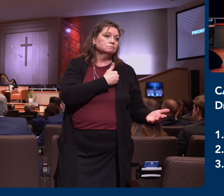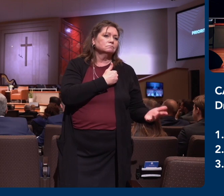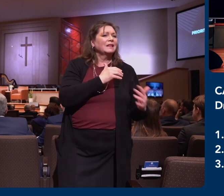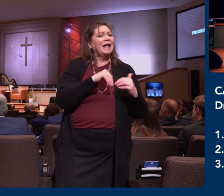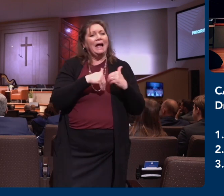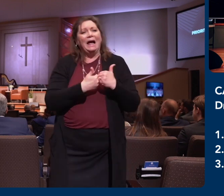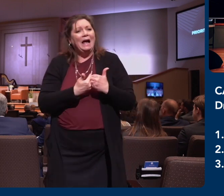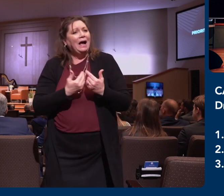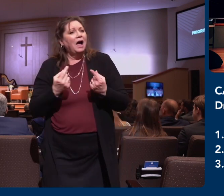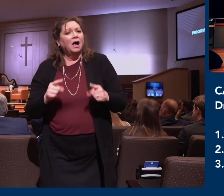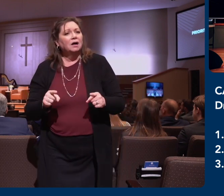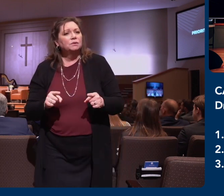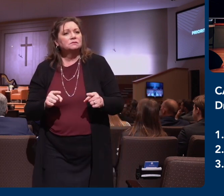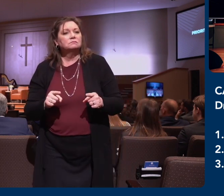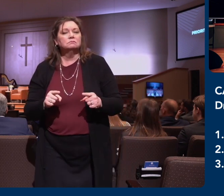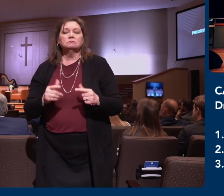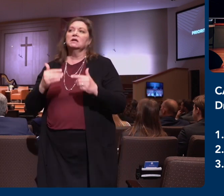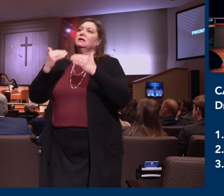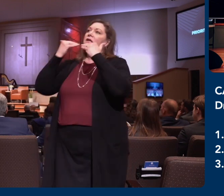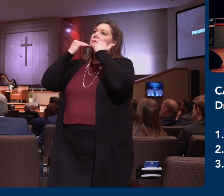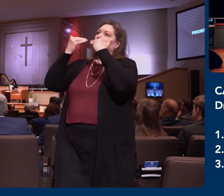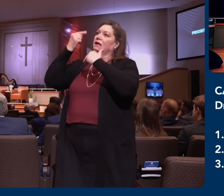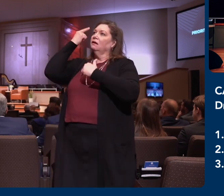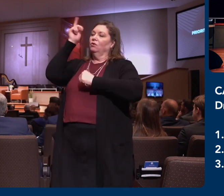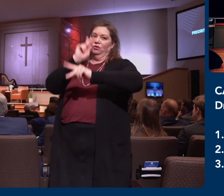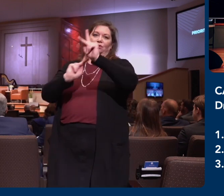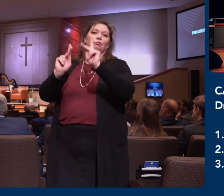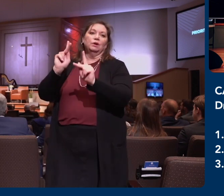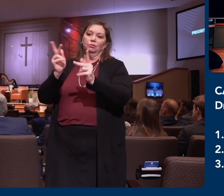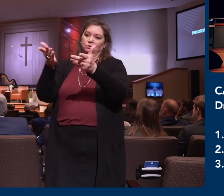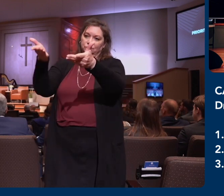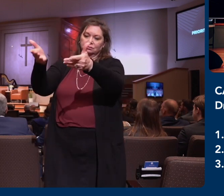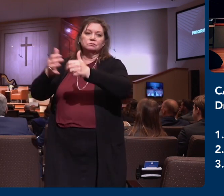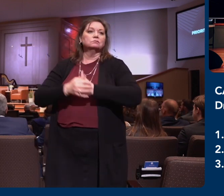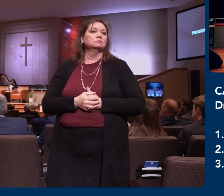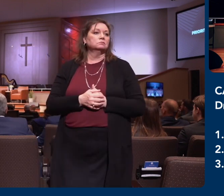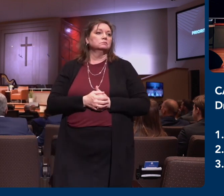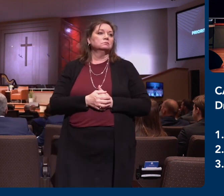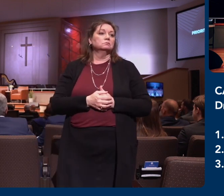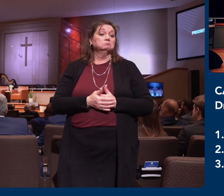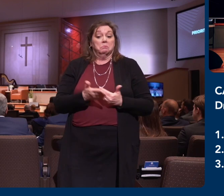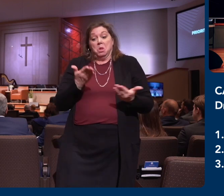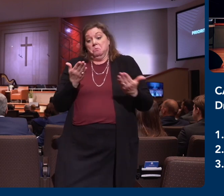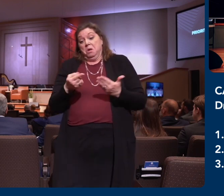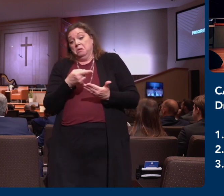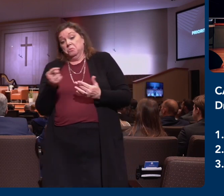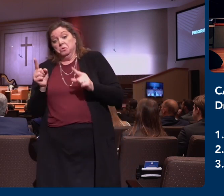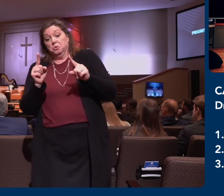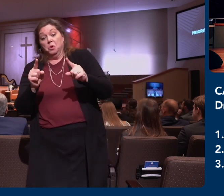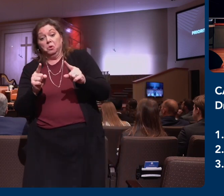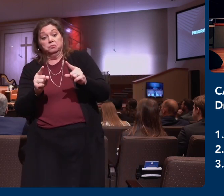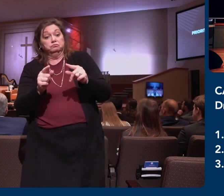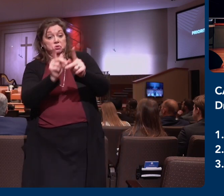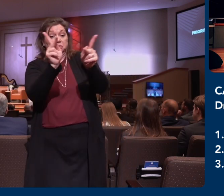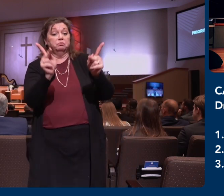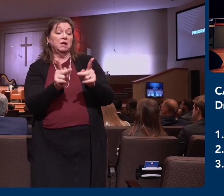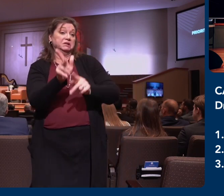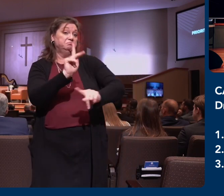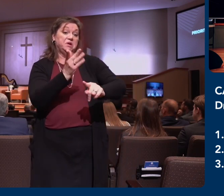You must be thankful for the people that God has placed you. Maybe it's going to be in a place of five. Maybe it'll be in a place of 5